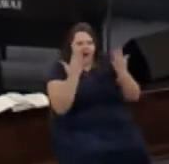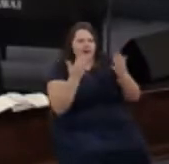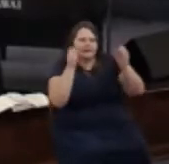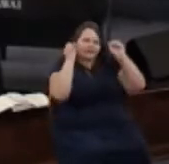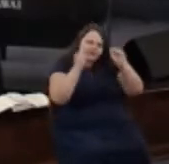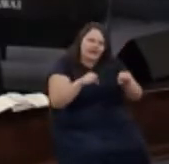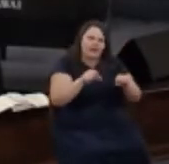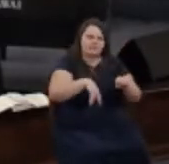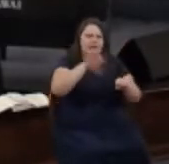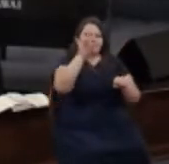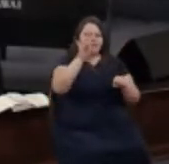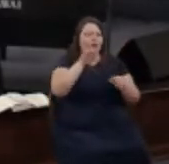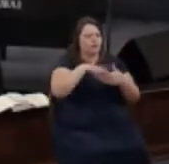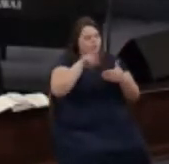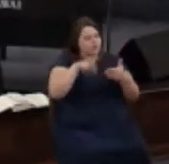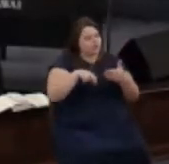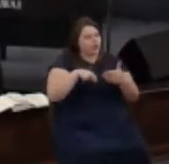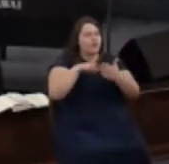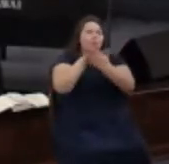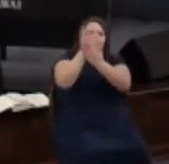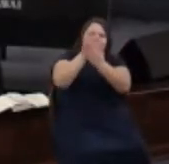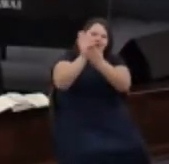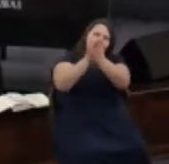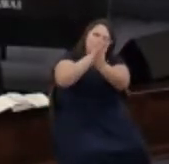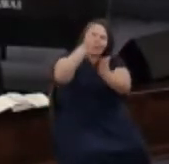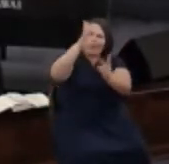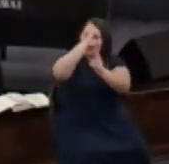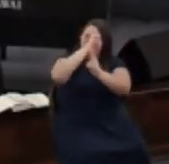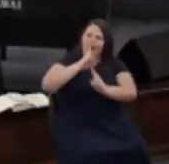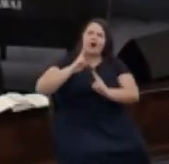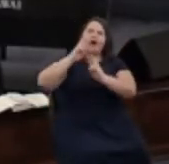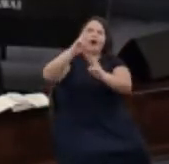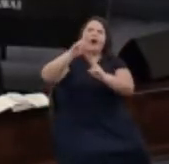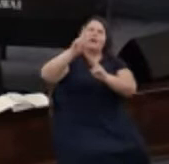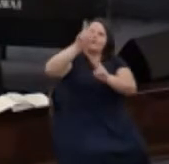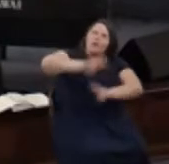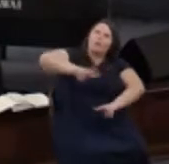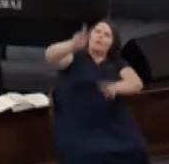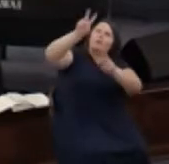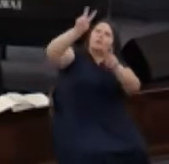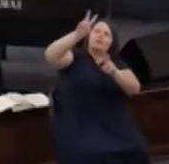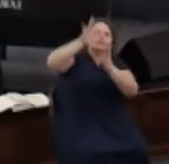found to result in praise and glory and honor at the revelation of Jesus Christ